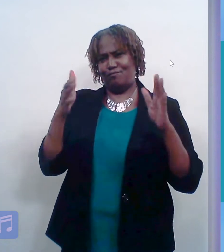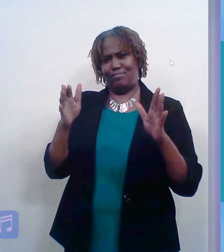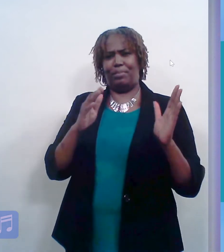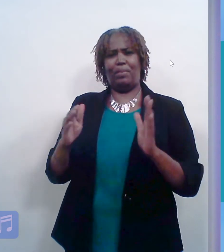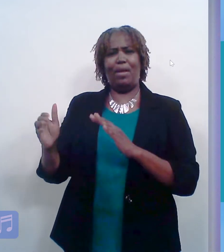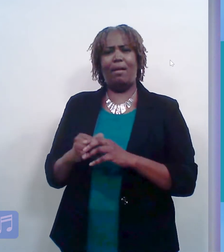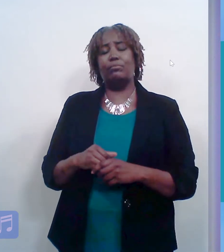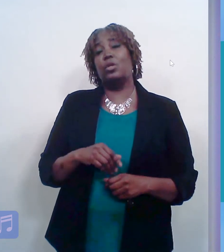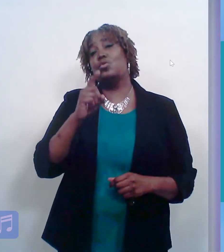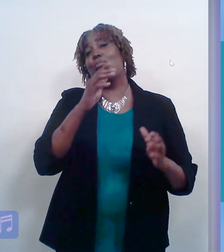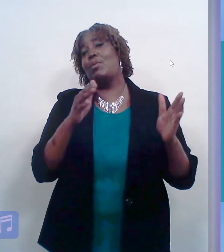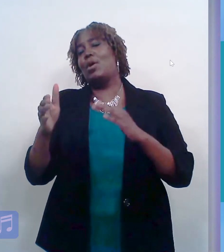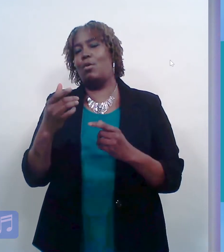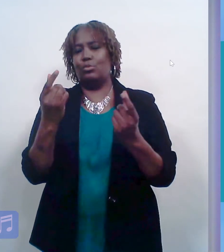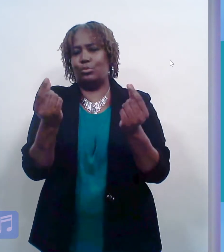case they happen.